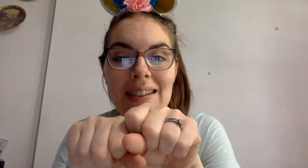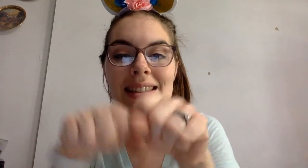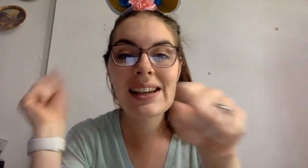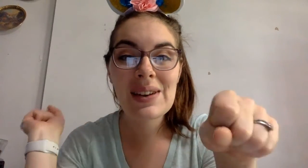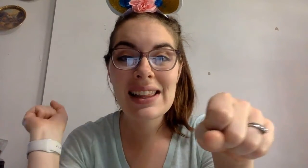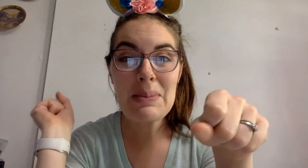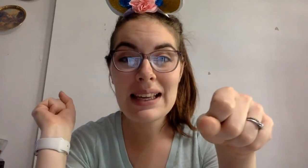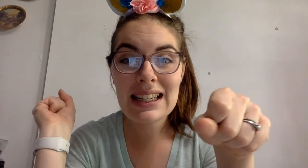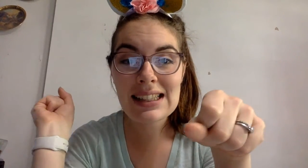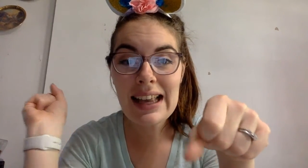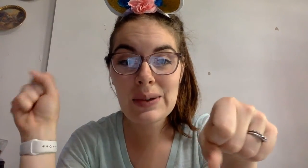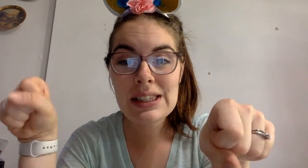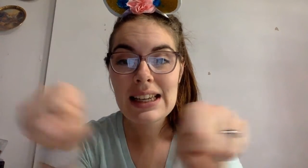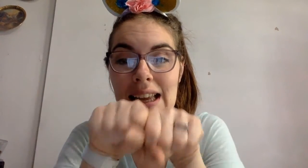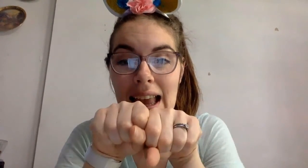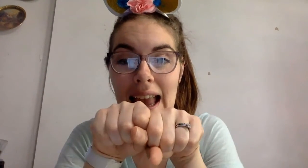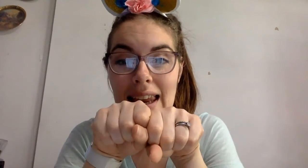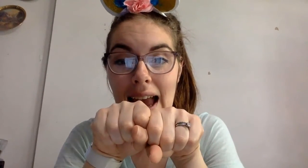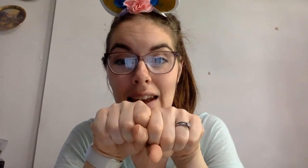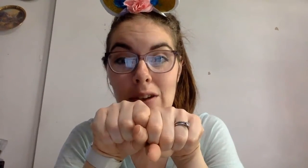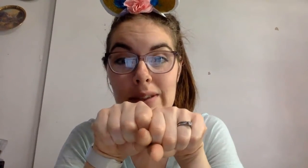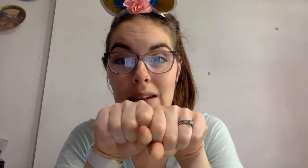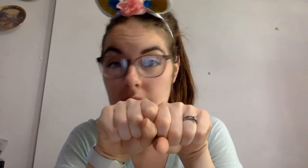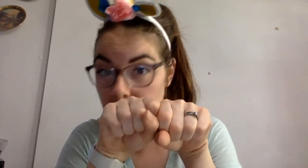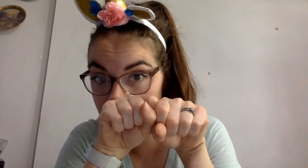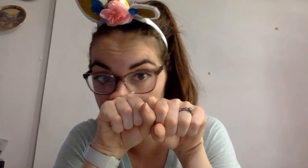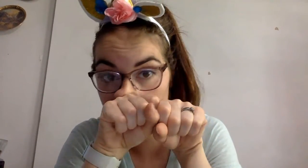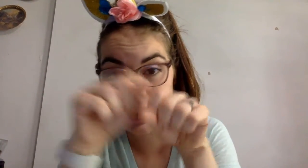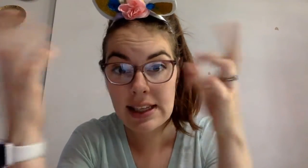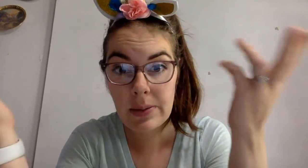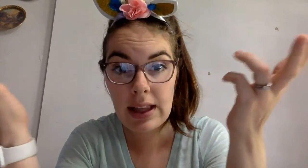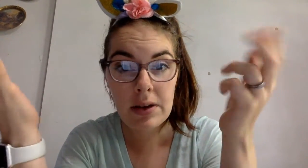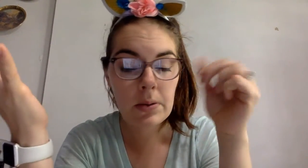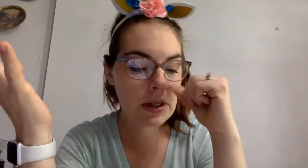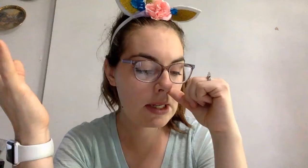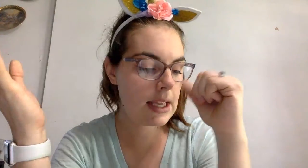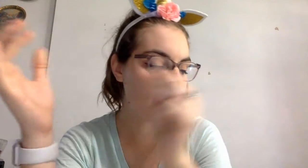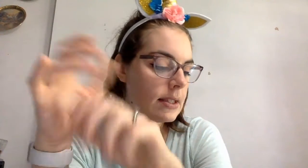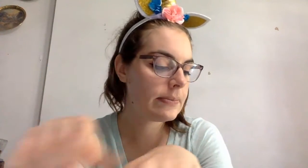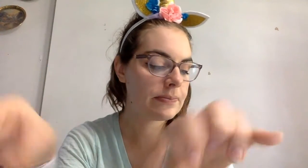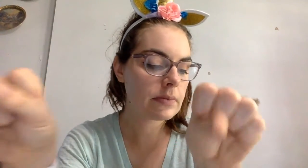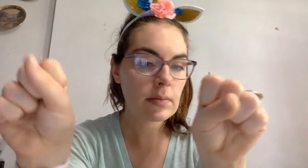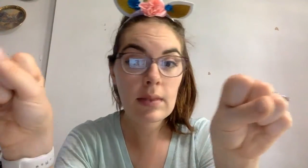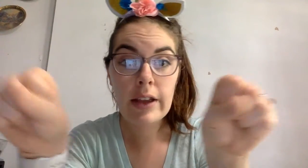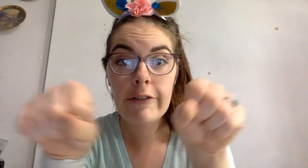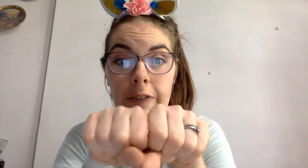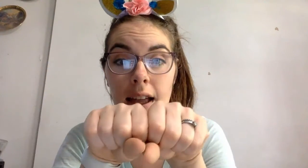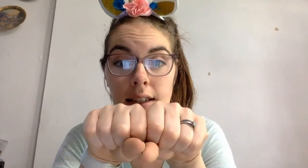take away that beginning sound and add a new sound to the beginning and see what that new word is. Fun.